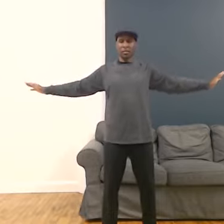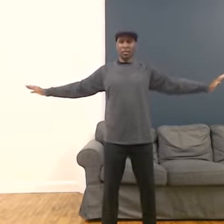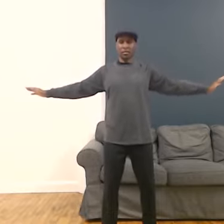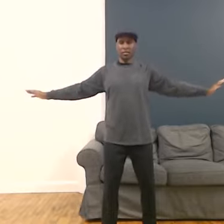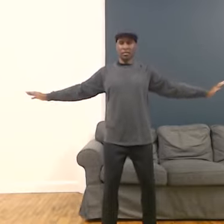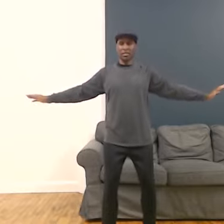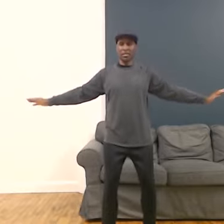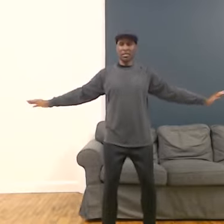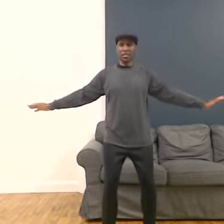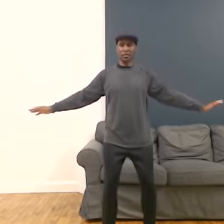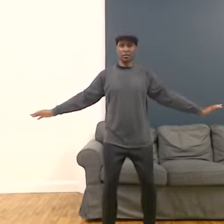you like you can sink down.